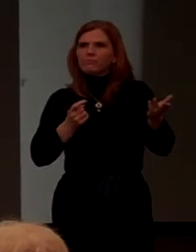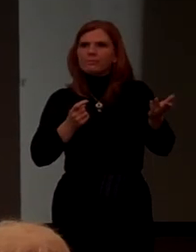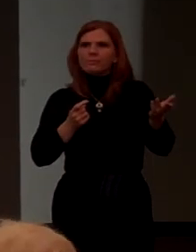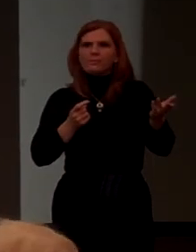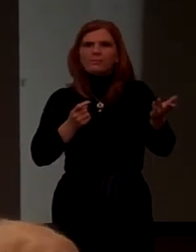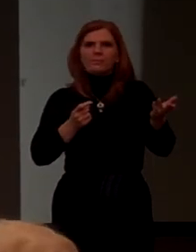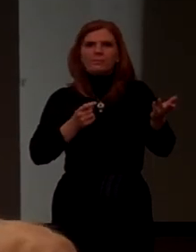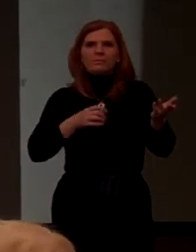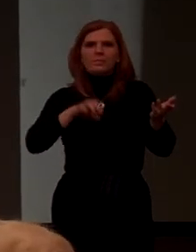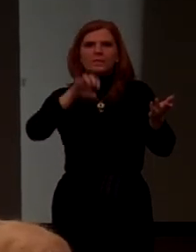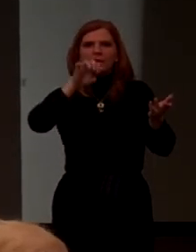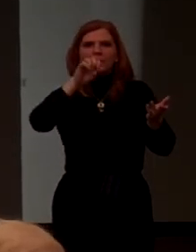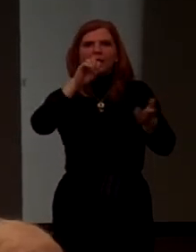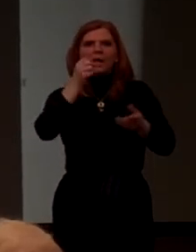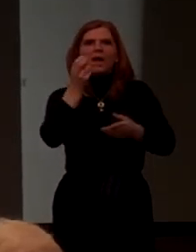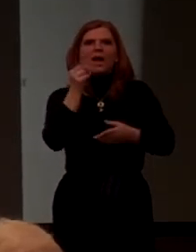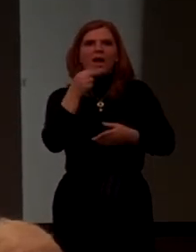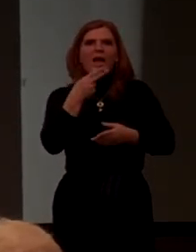Eisenhower.